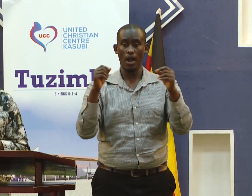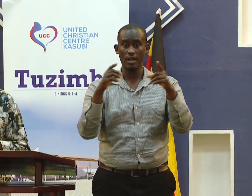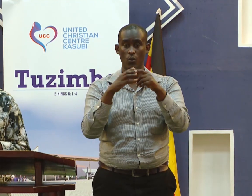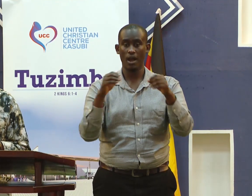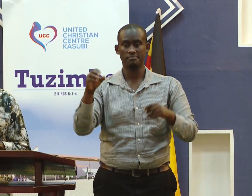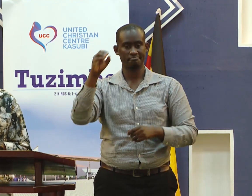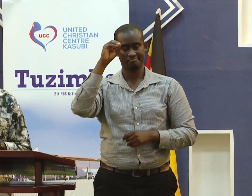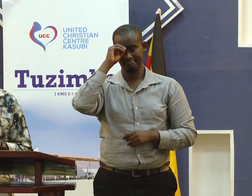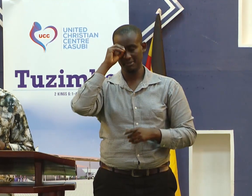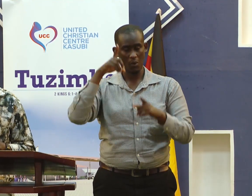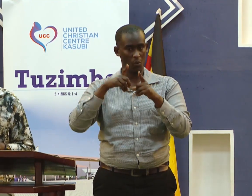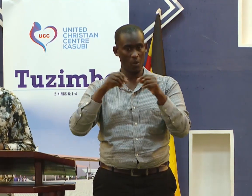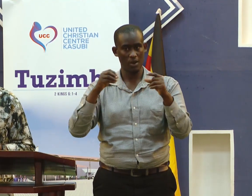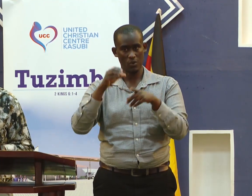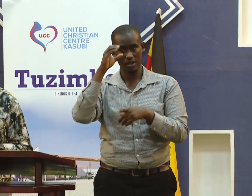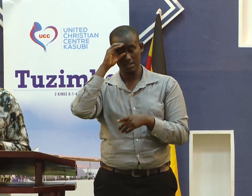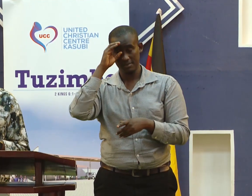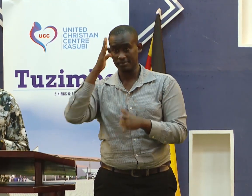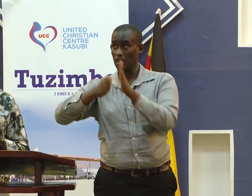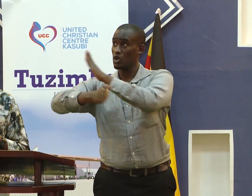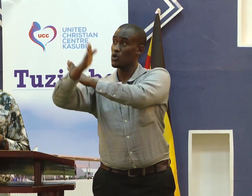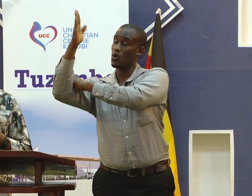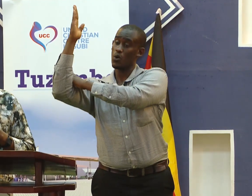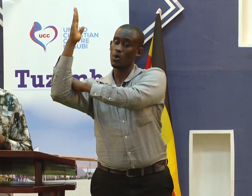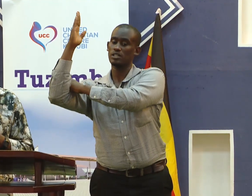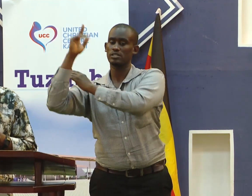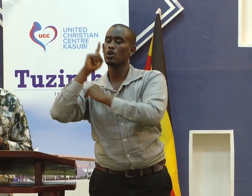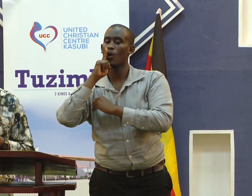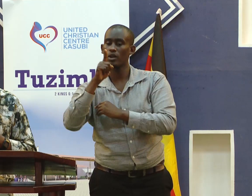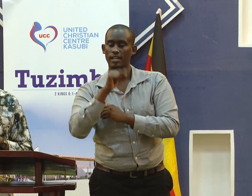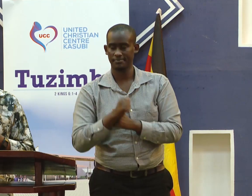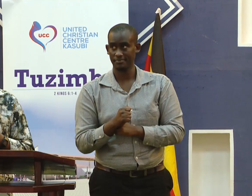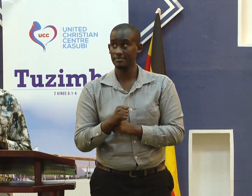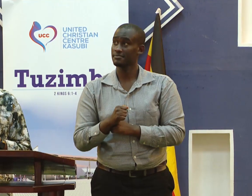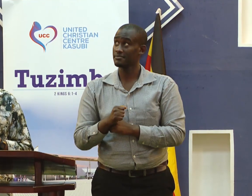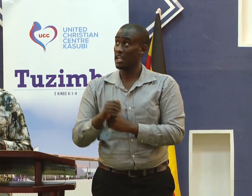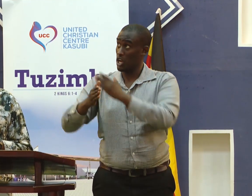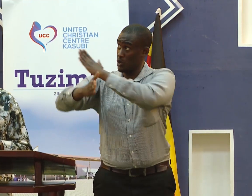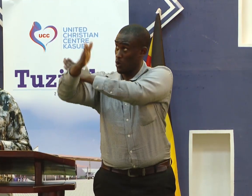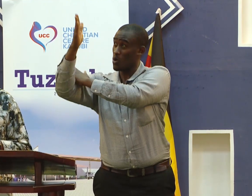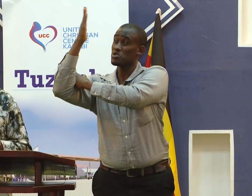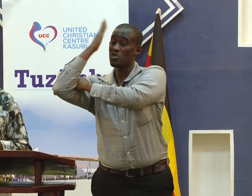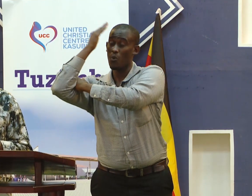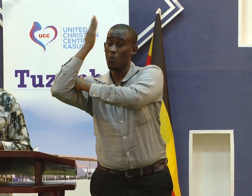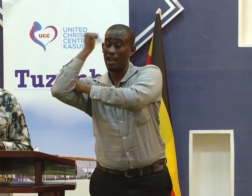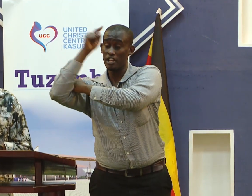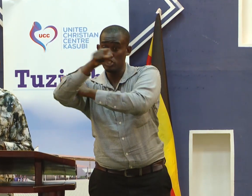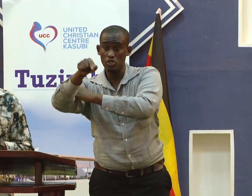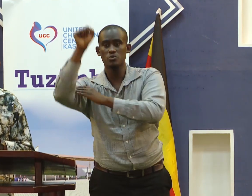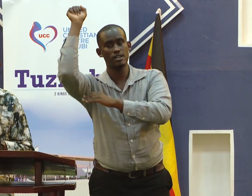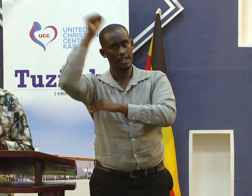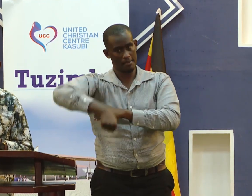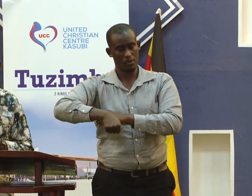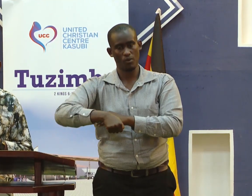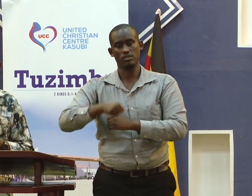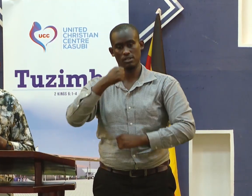There is no word he has commanded us to be. That he has not considered that it's